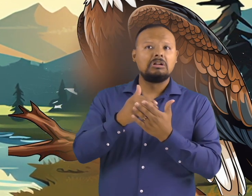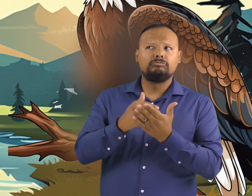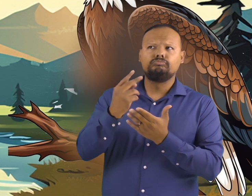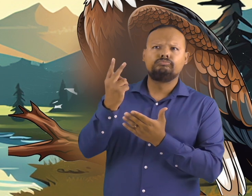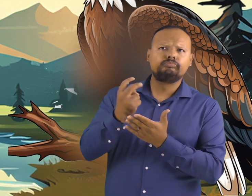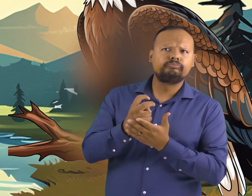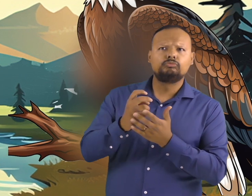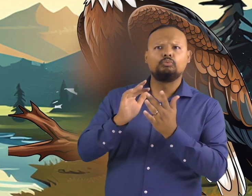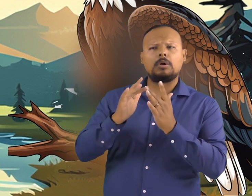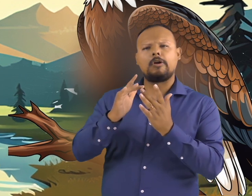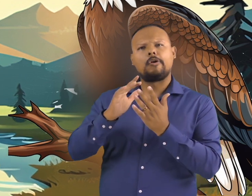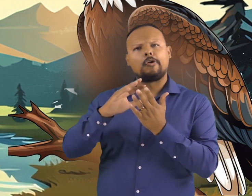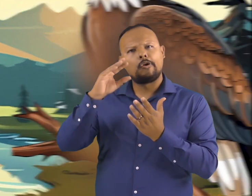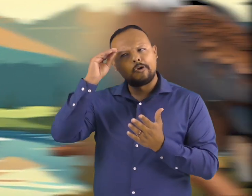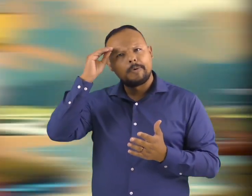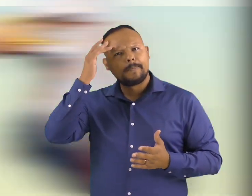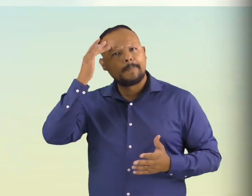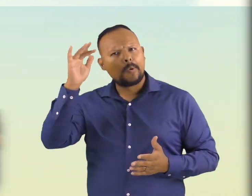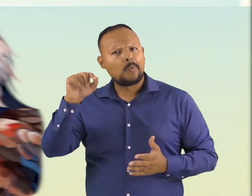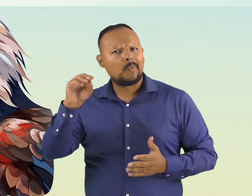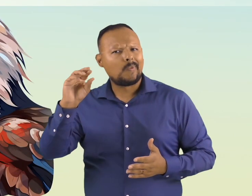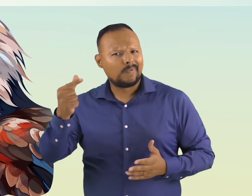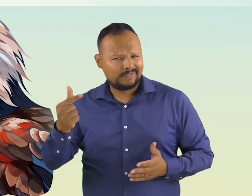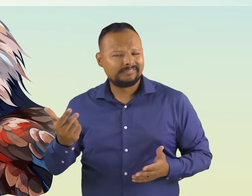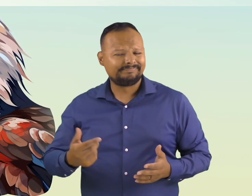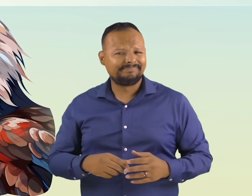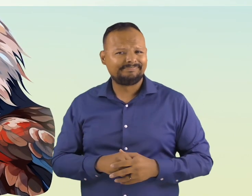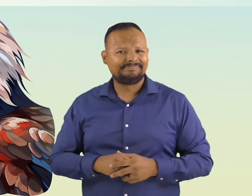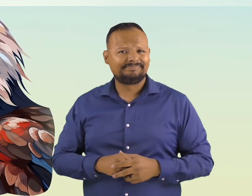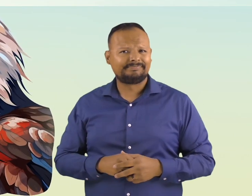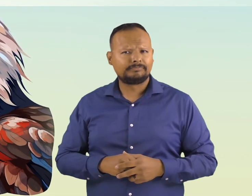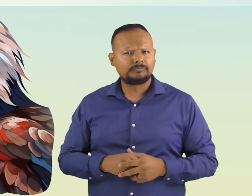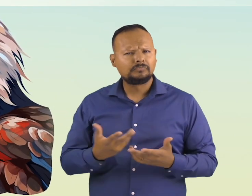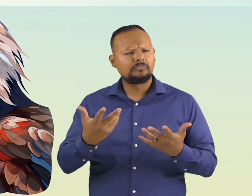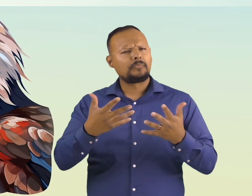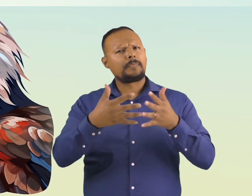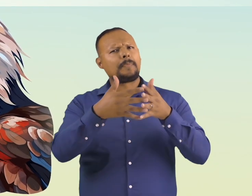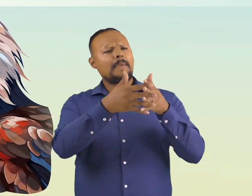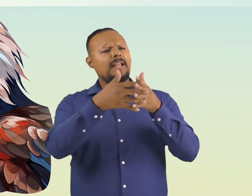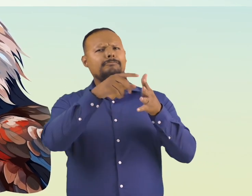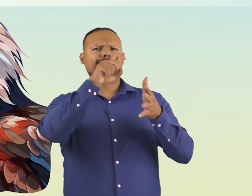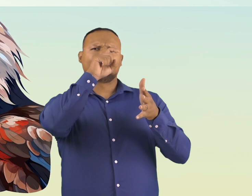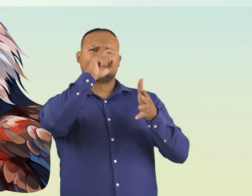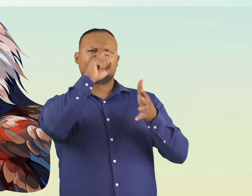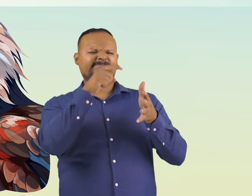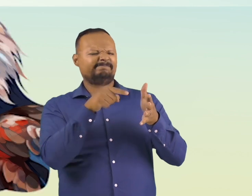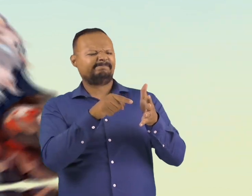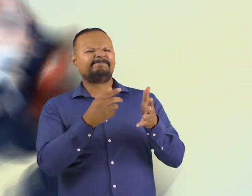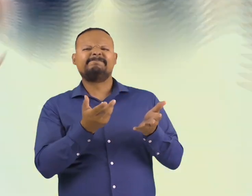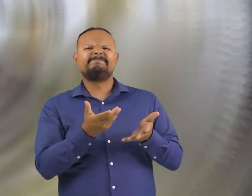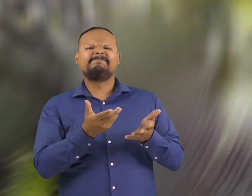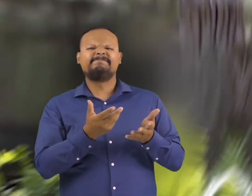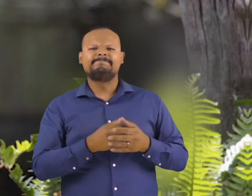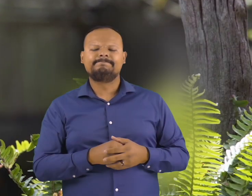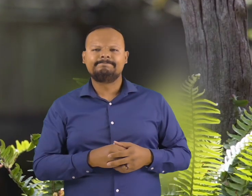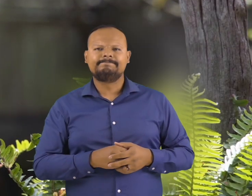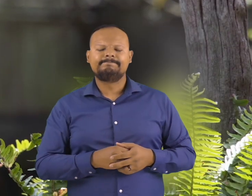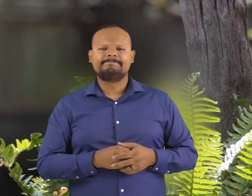learnbright.org. What is an American Eagle? An American